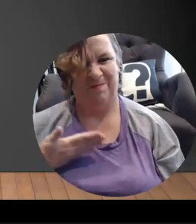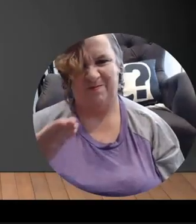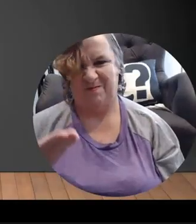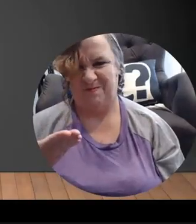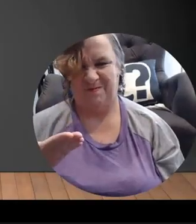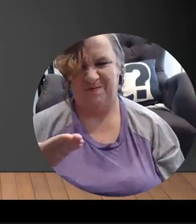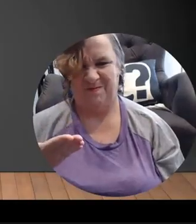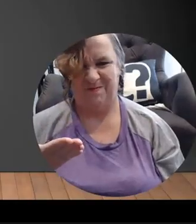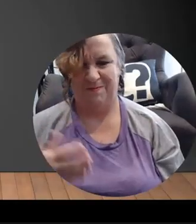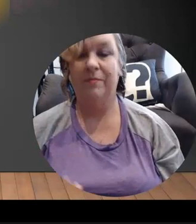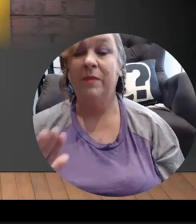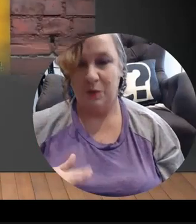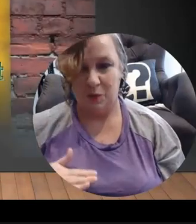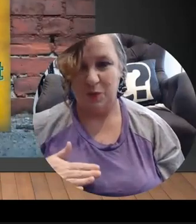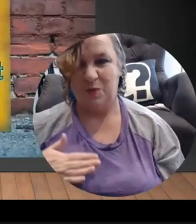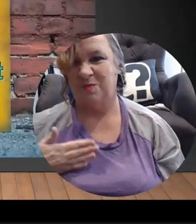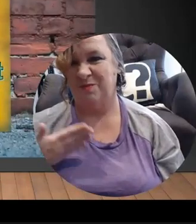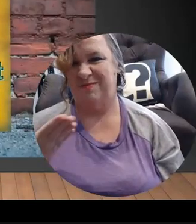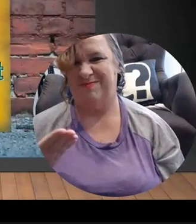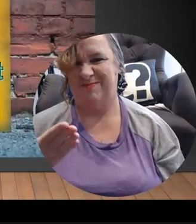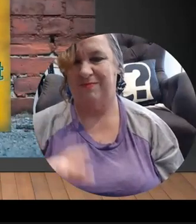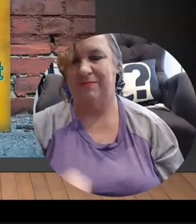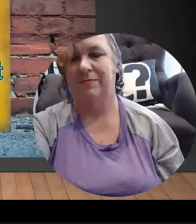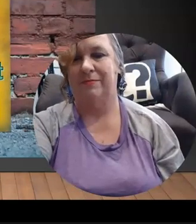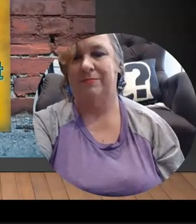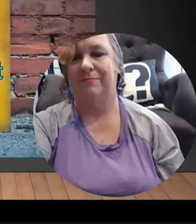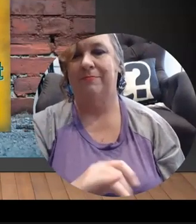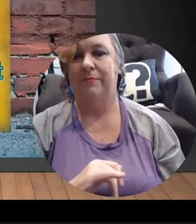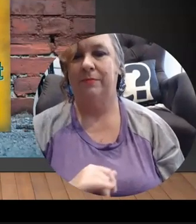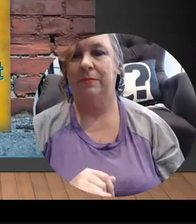Don't want. Don't want.